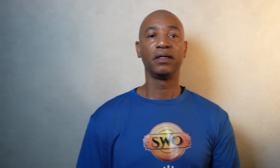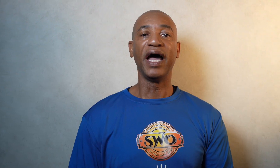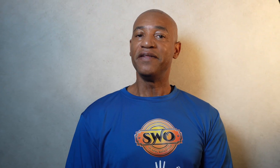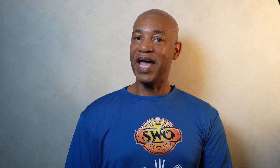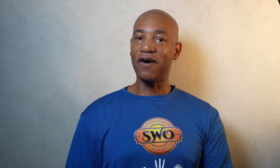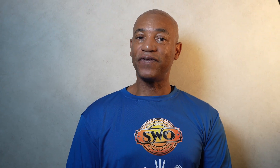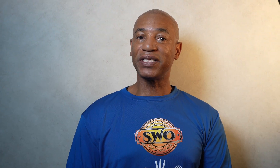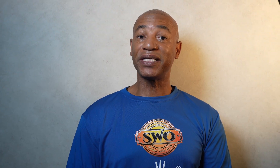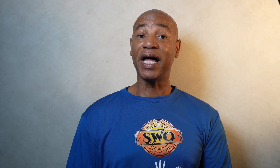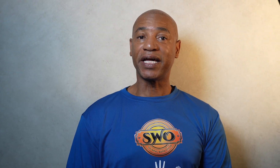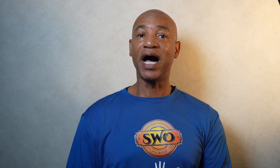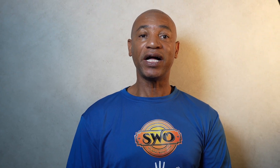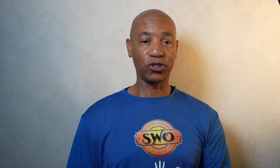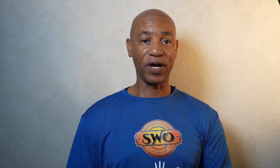Now for the sign contrast.